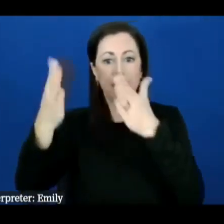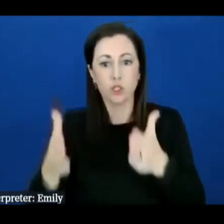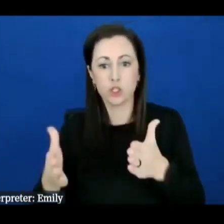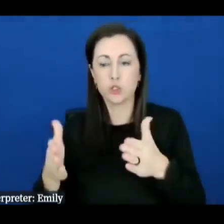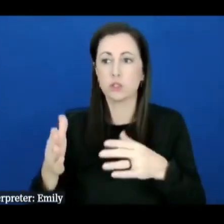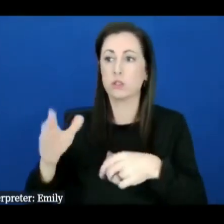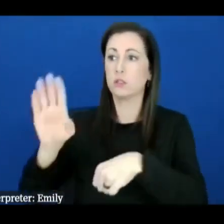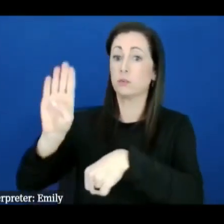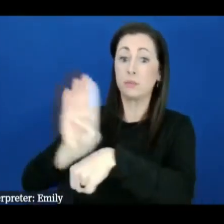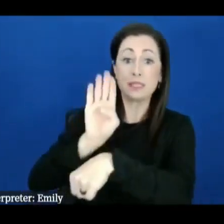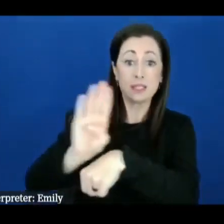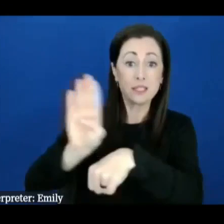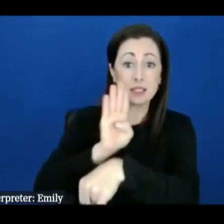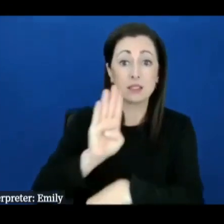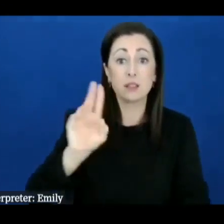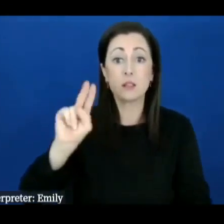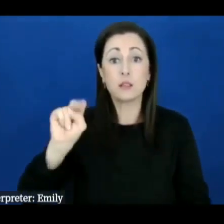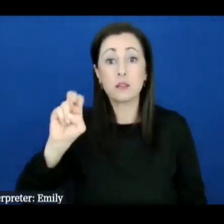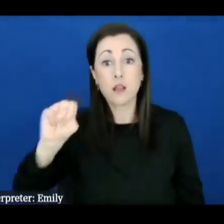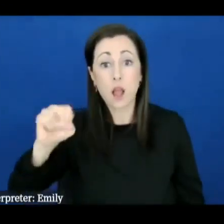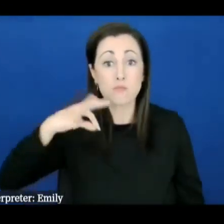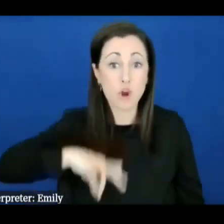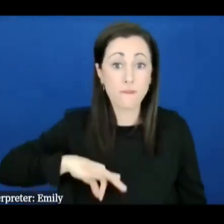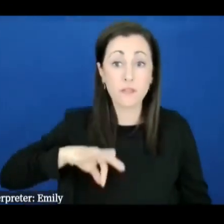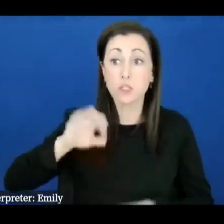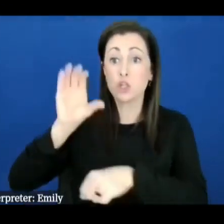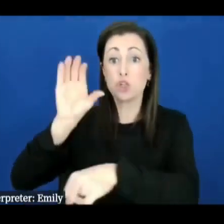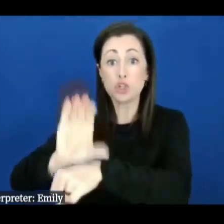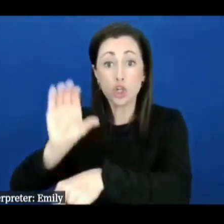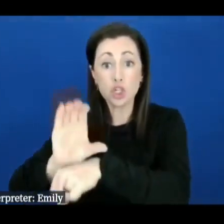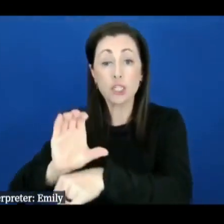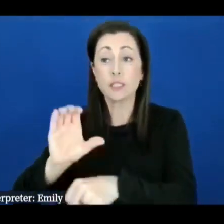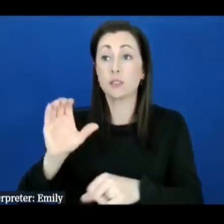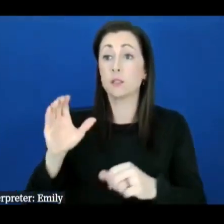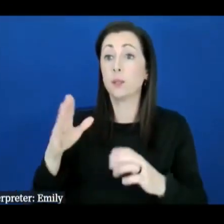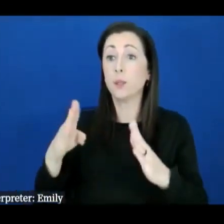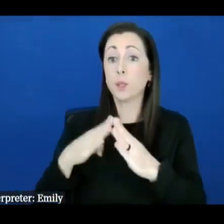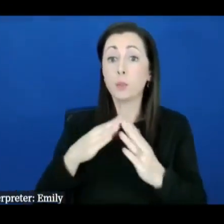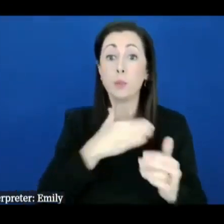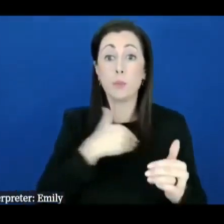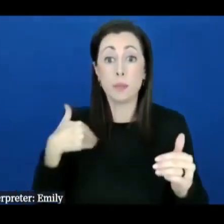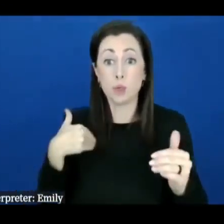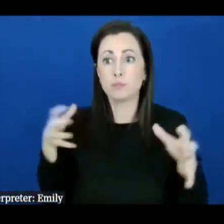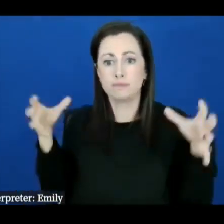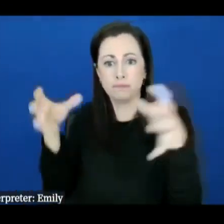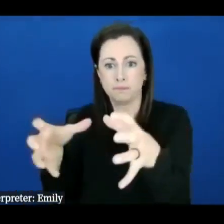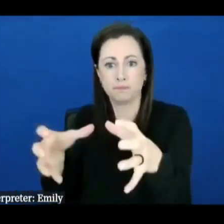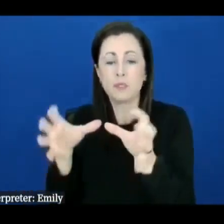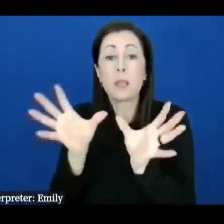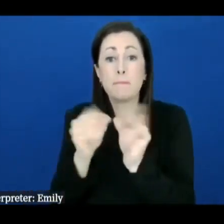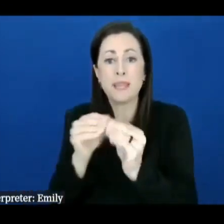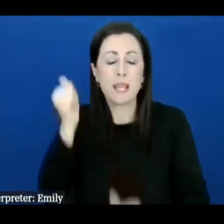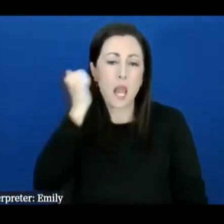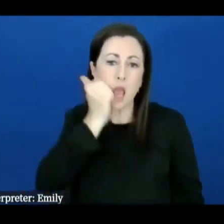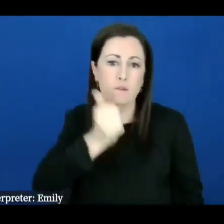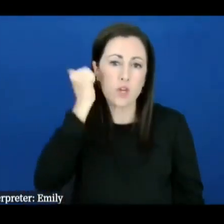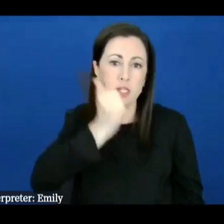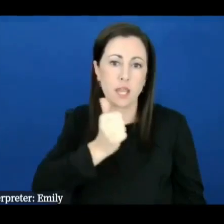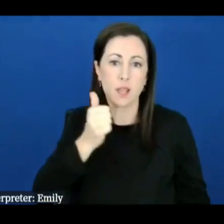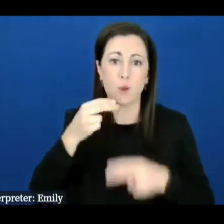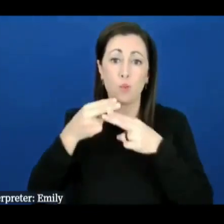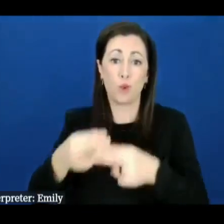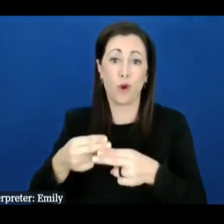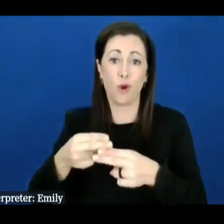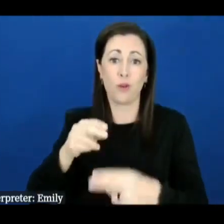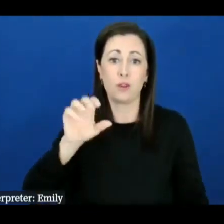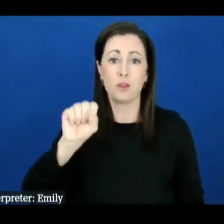other non-profits churches community members that meet every day we are called the swananoa